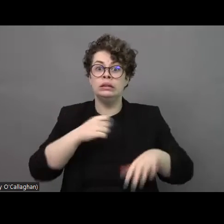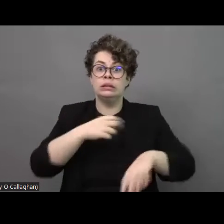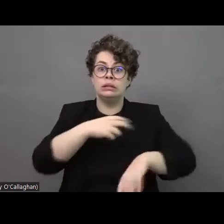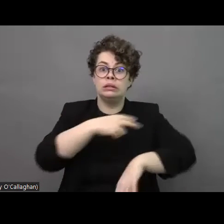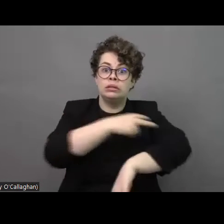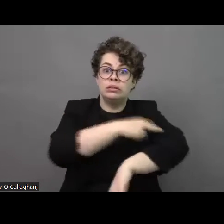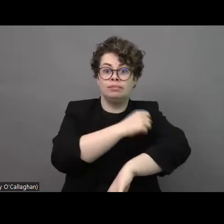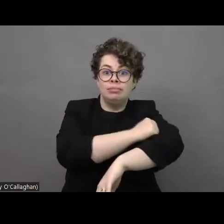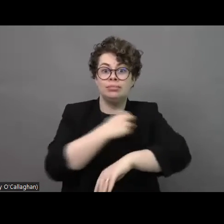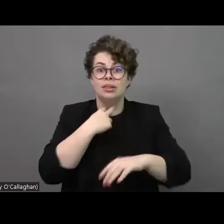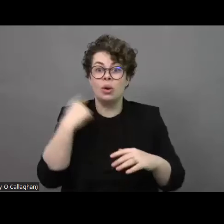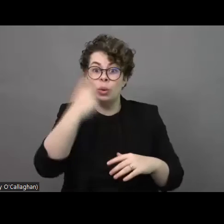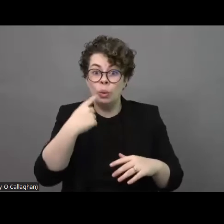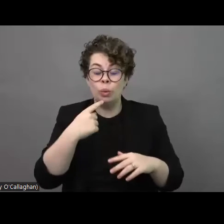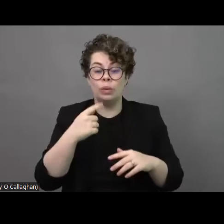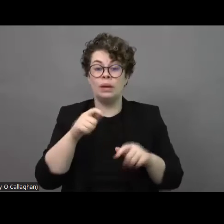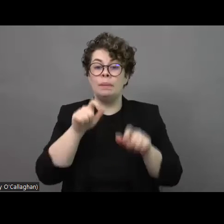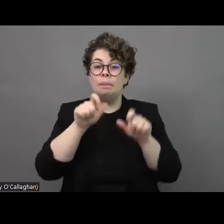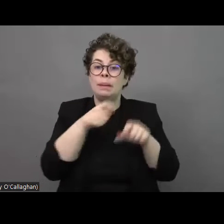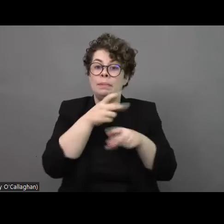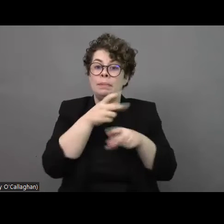caregivers to their elderly parents.